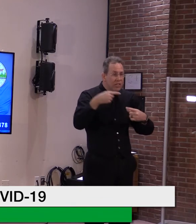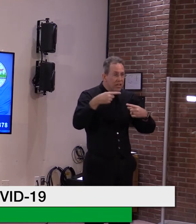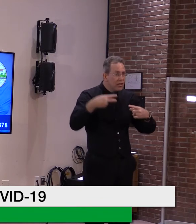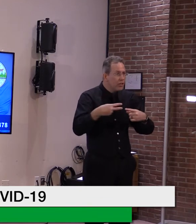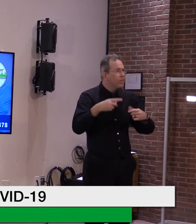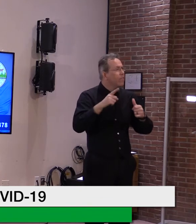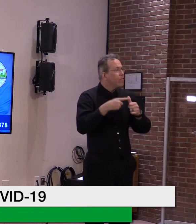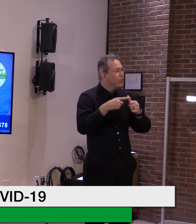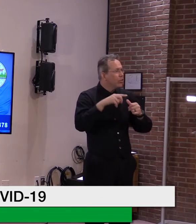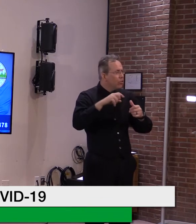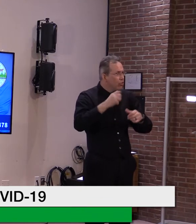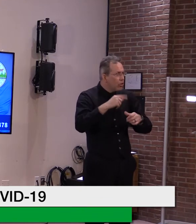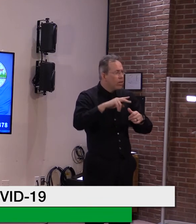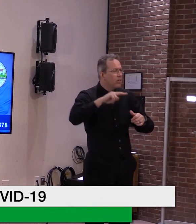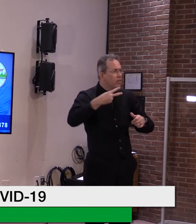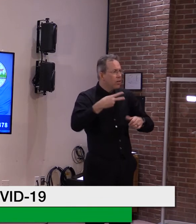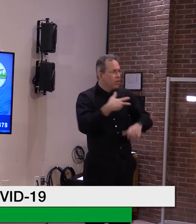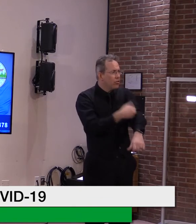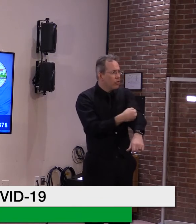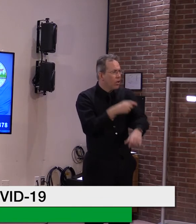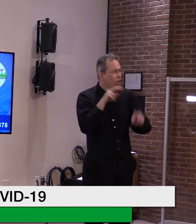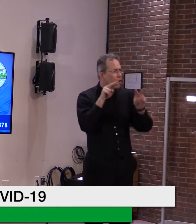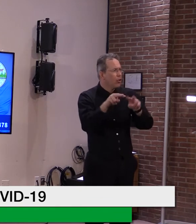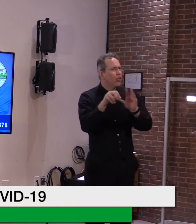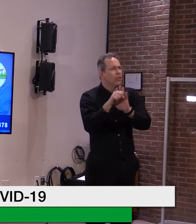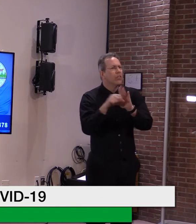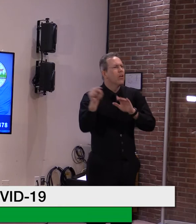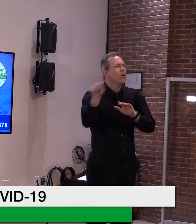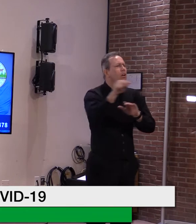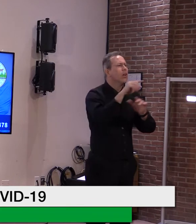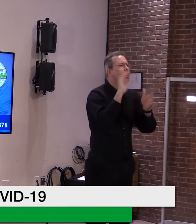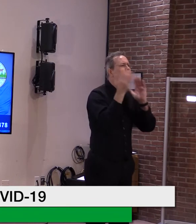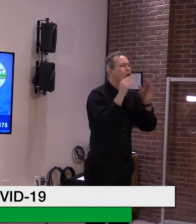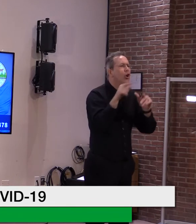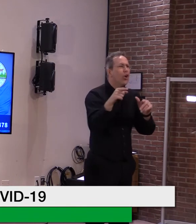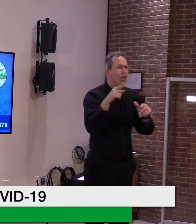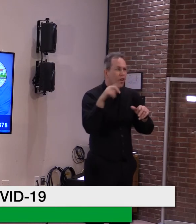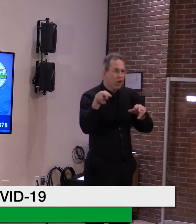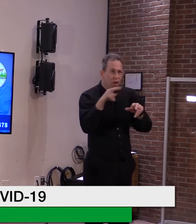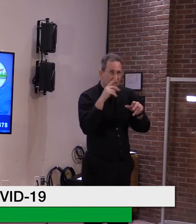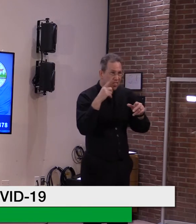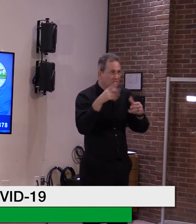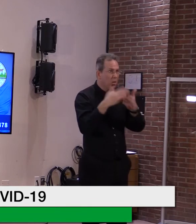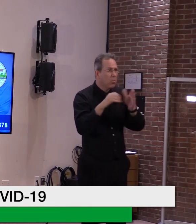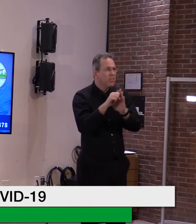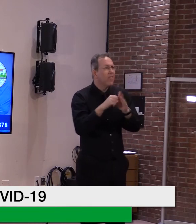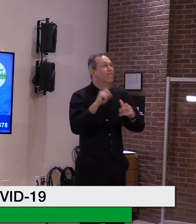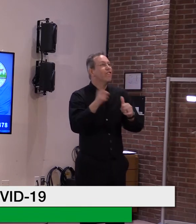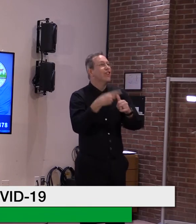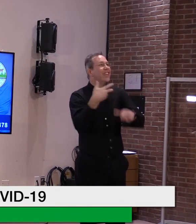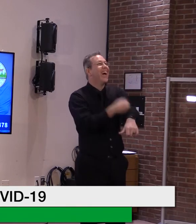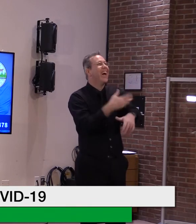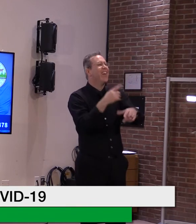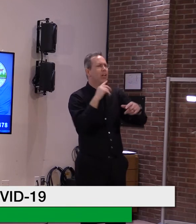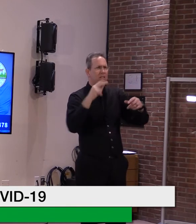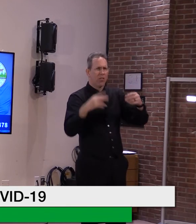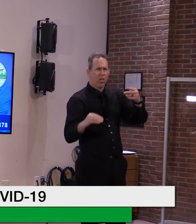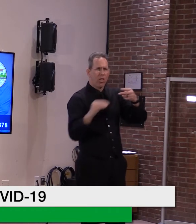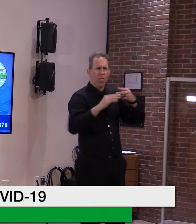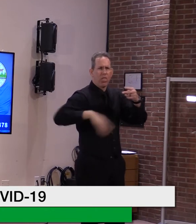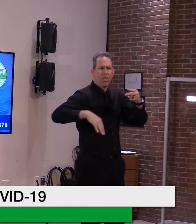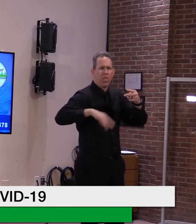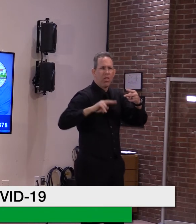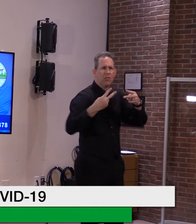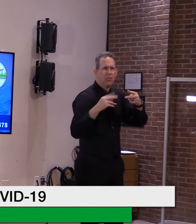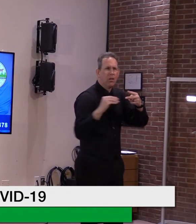states are using their second dose as their first dose. Um, so that will increase, um, their percentage in that